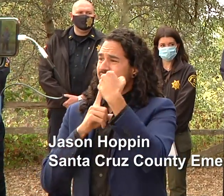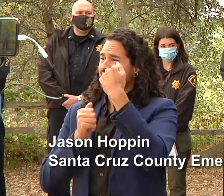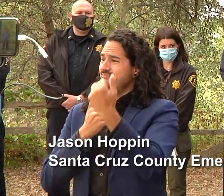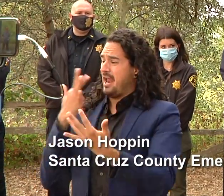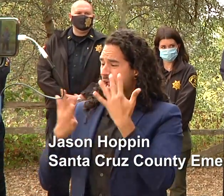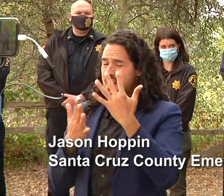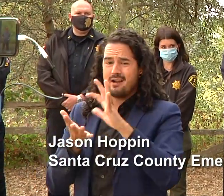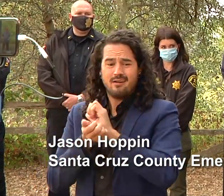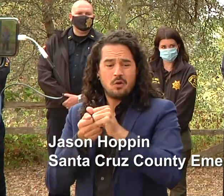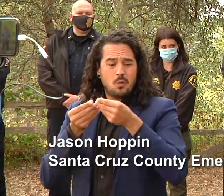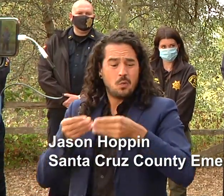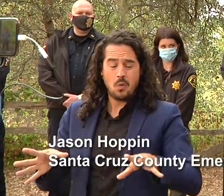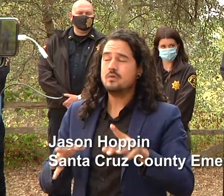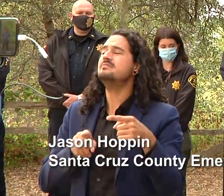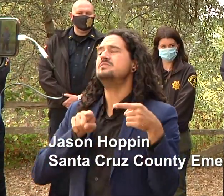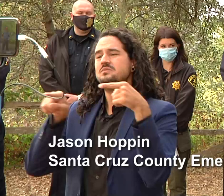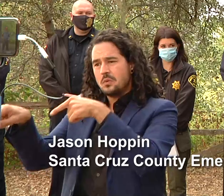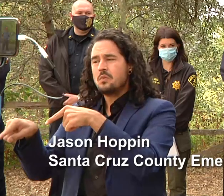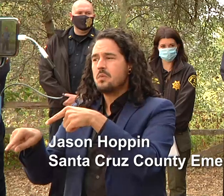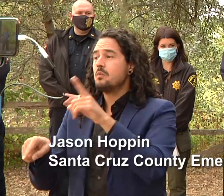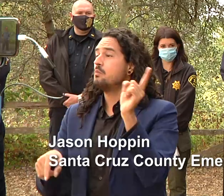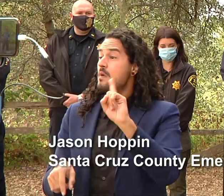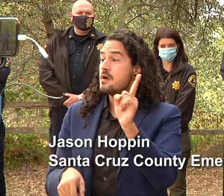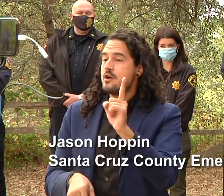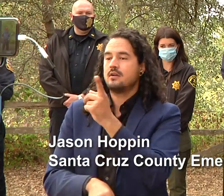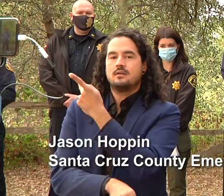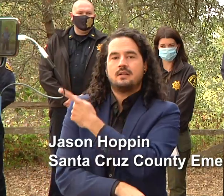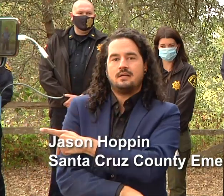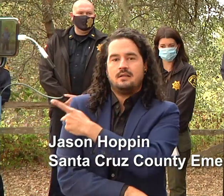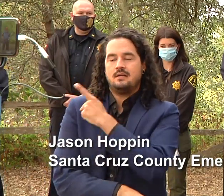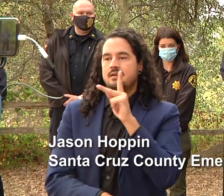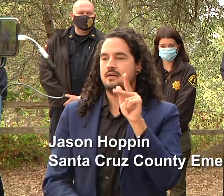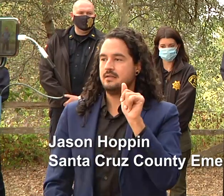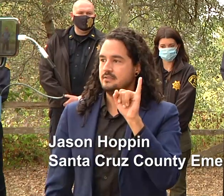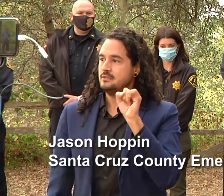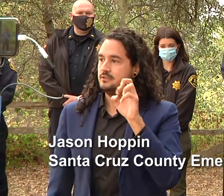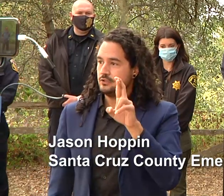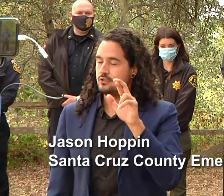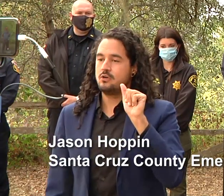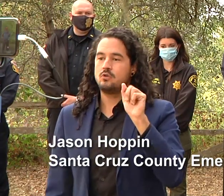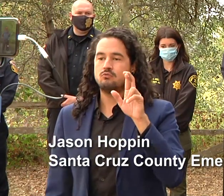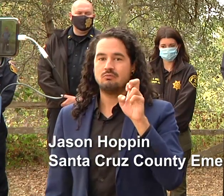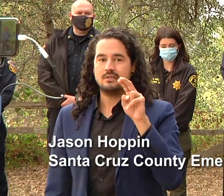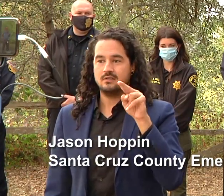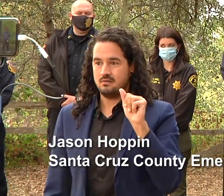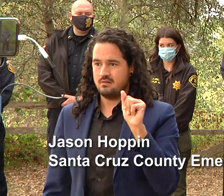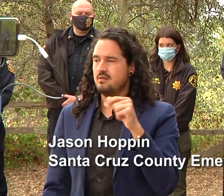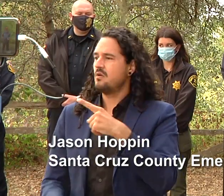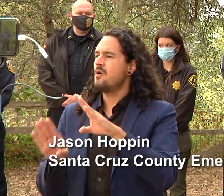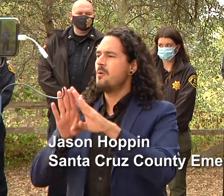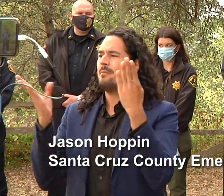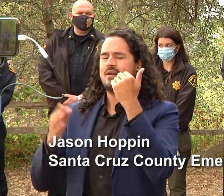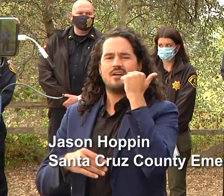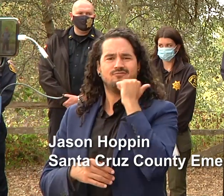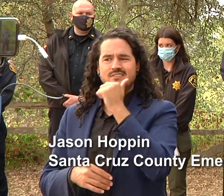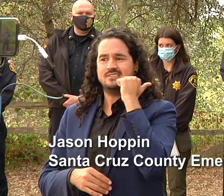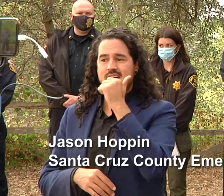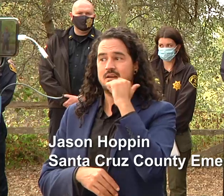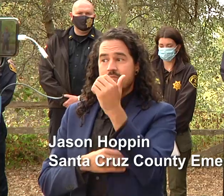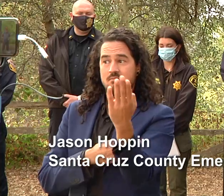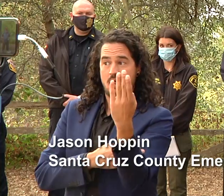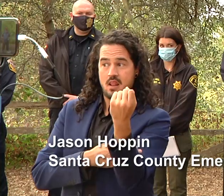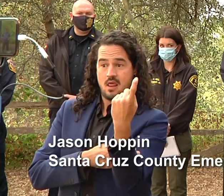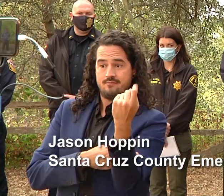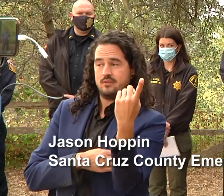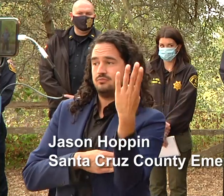downtown santa cruz it's open 11 to 7 every day if you can't make it down there we've tried to put together a virtual recovery center